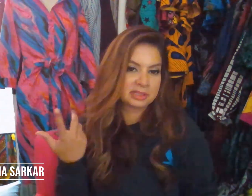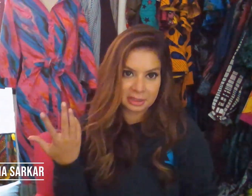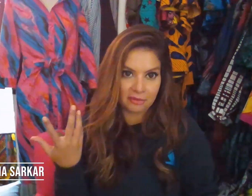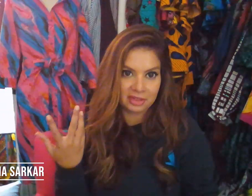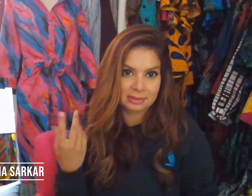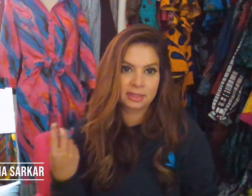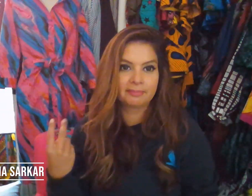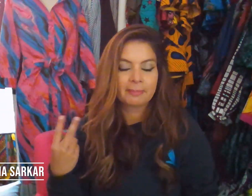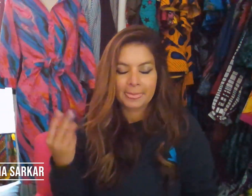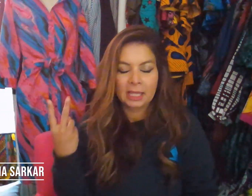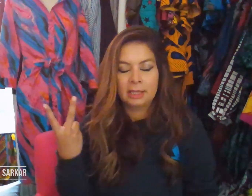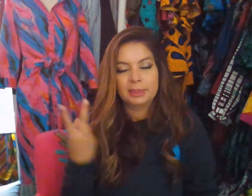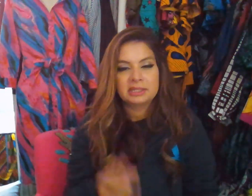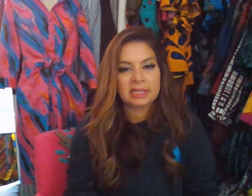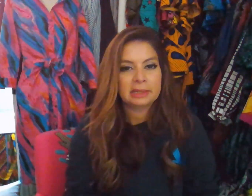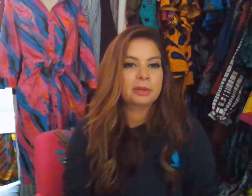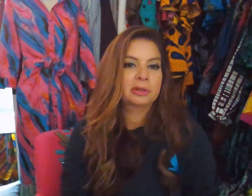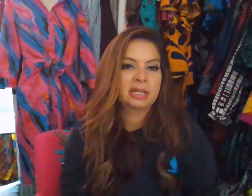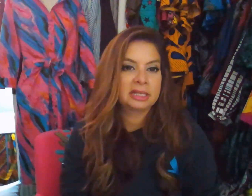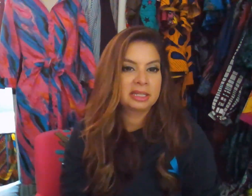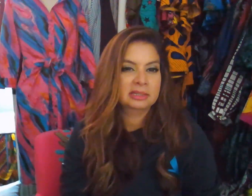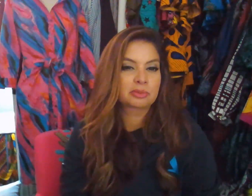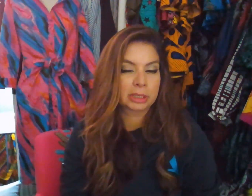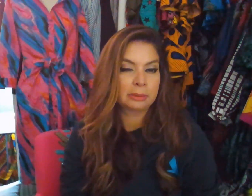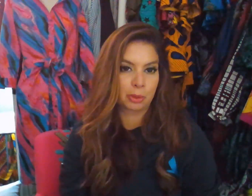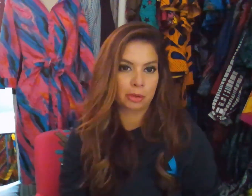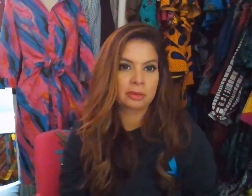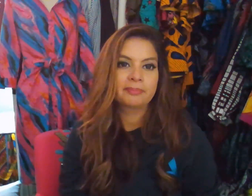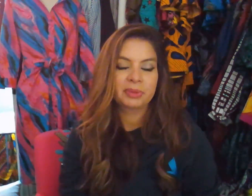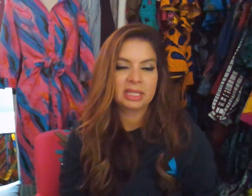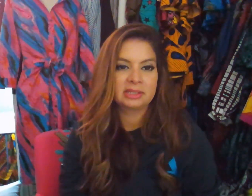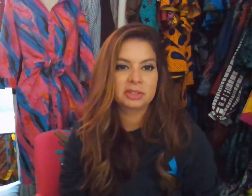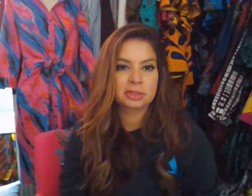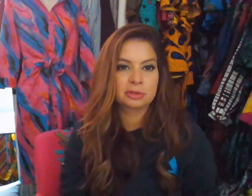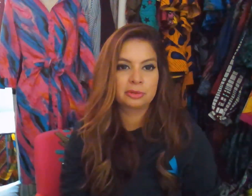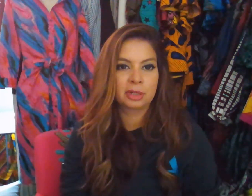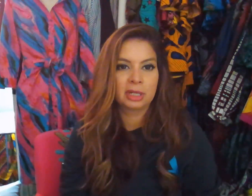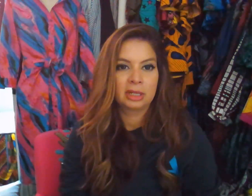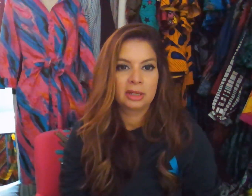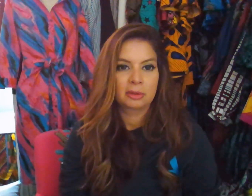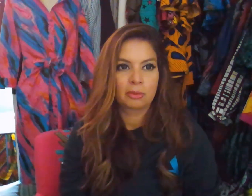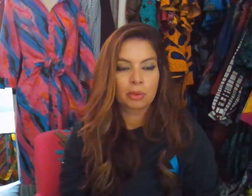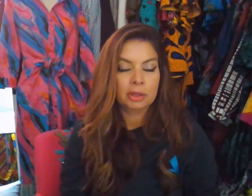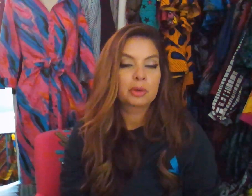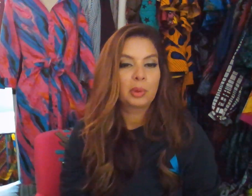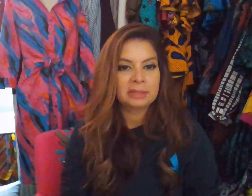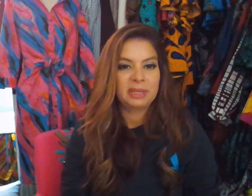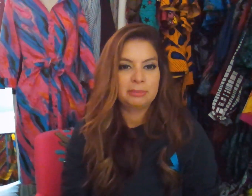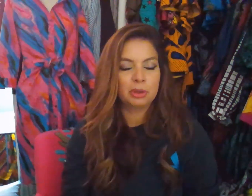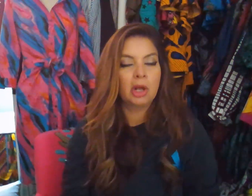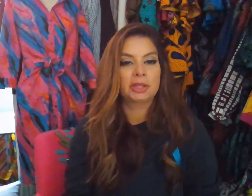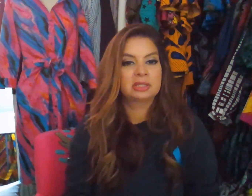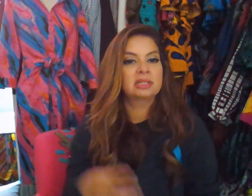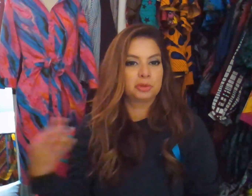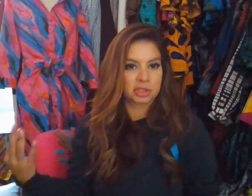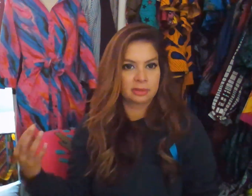one's the obvious one. But the second part that I think is really important is to work with the people on the solution.